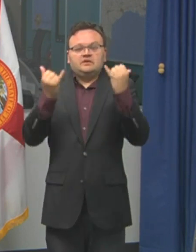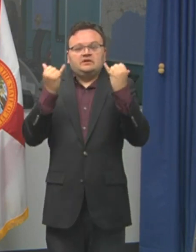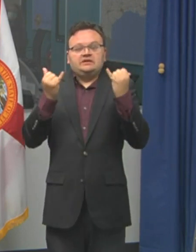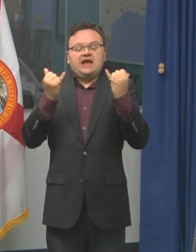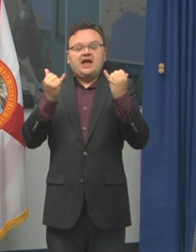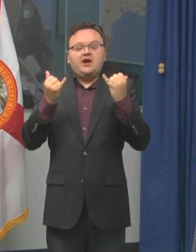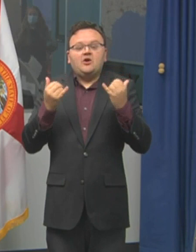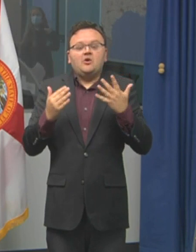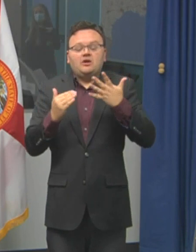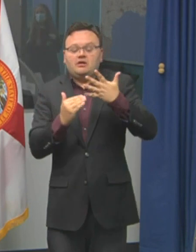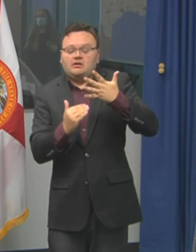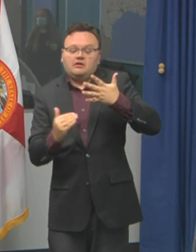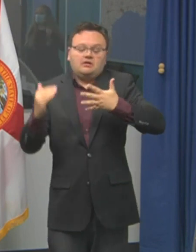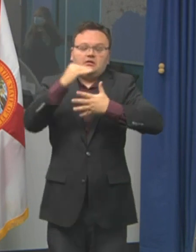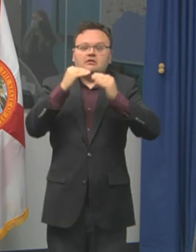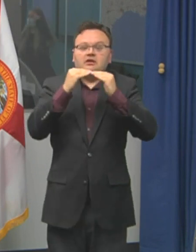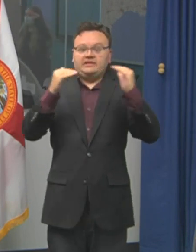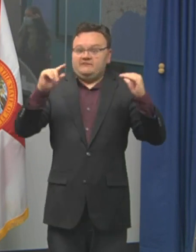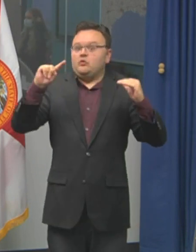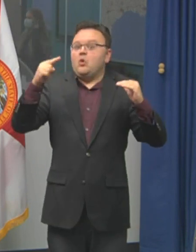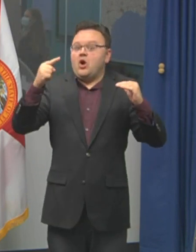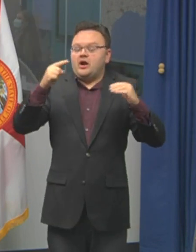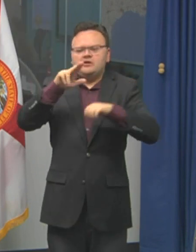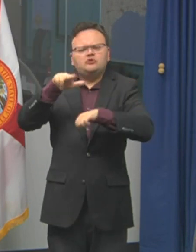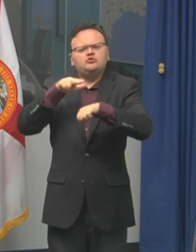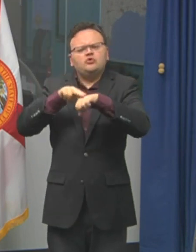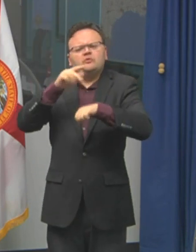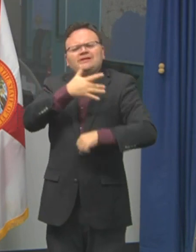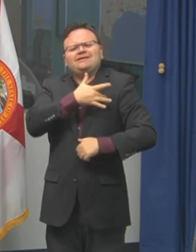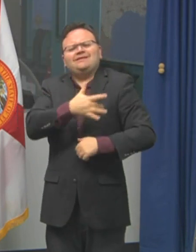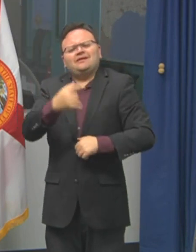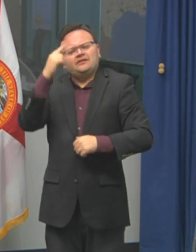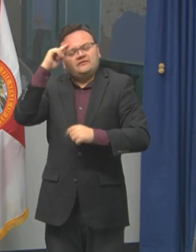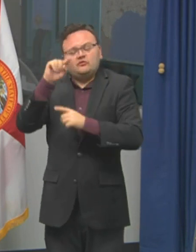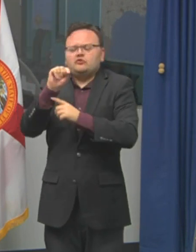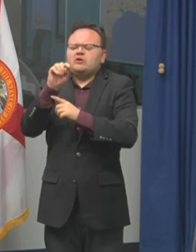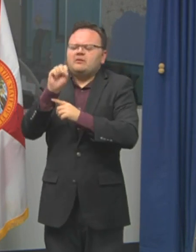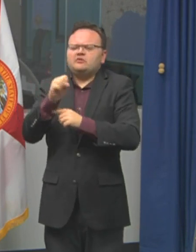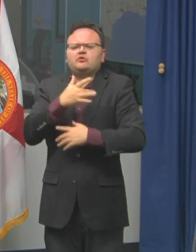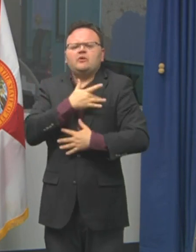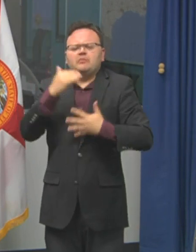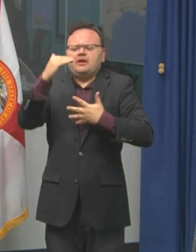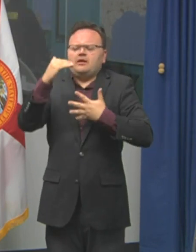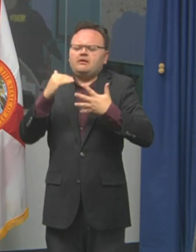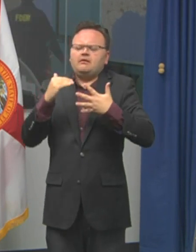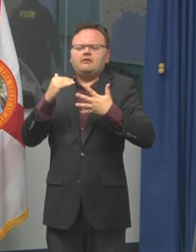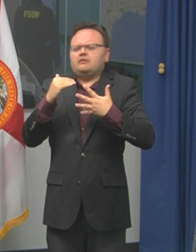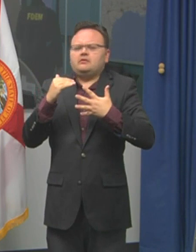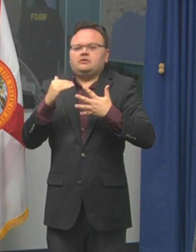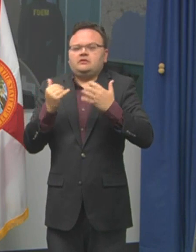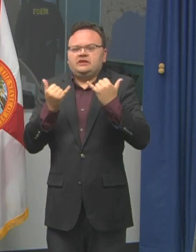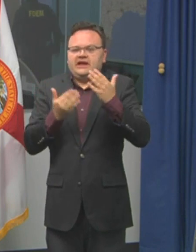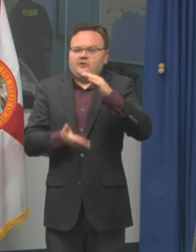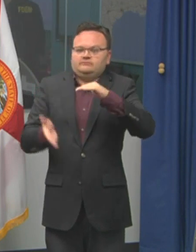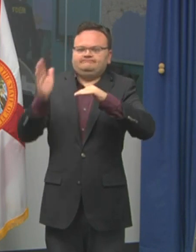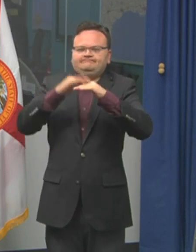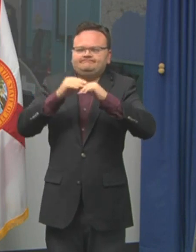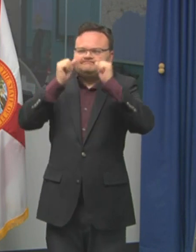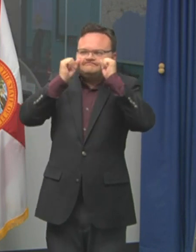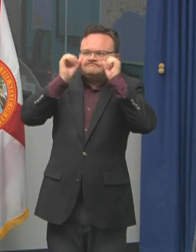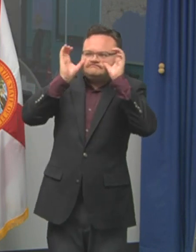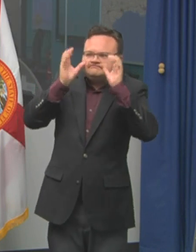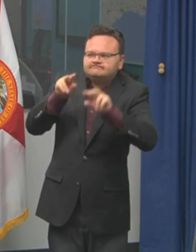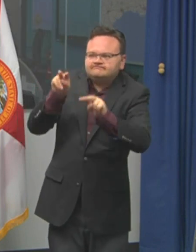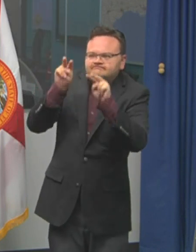normally wouldn't do that for for a tropical storm. But given the part of the state that this is likely to impact the most, most of those counties are